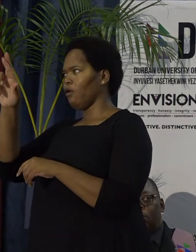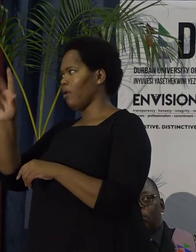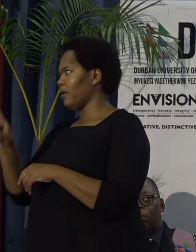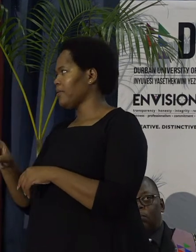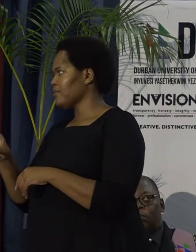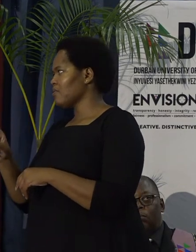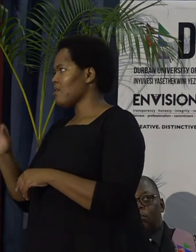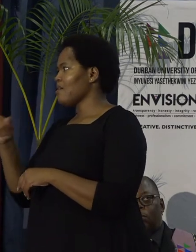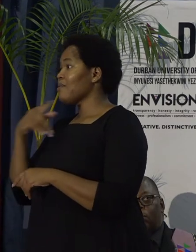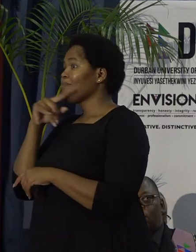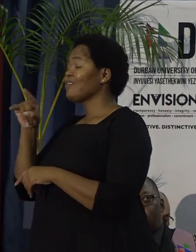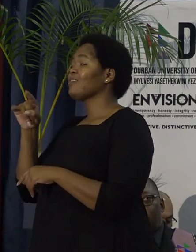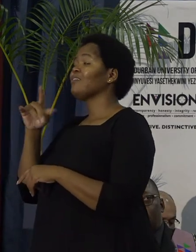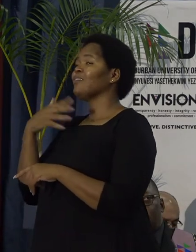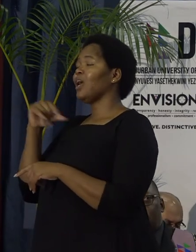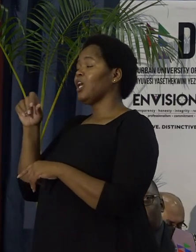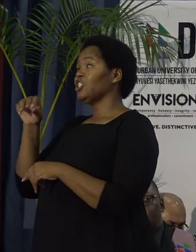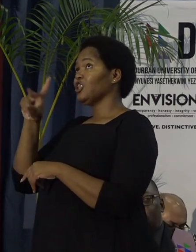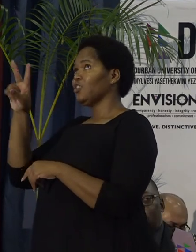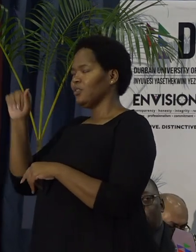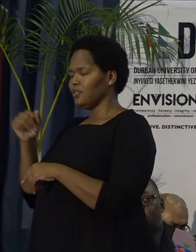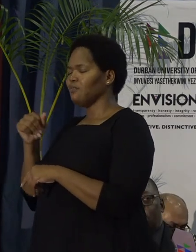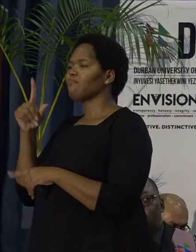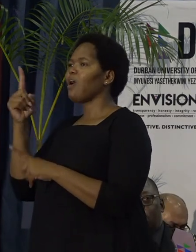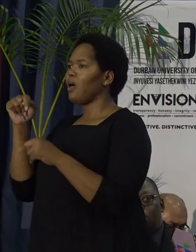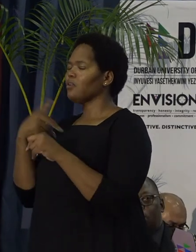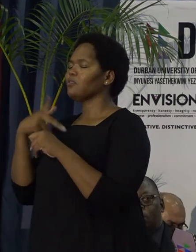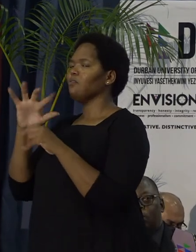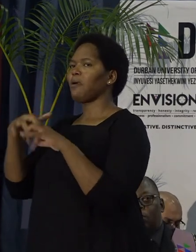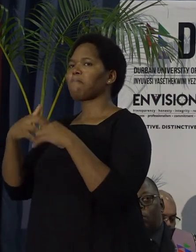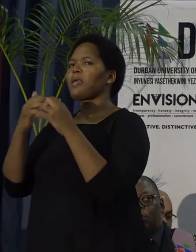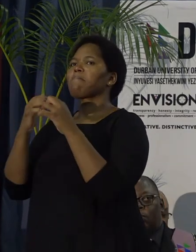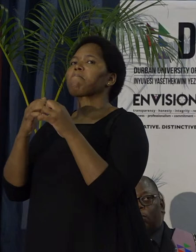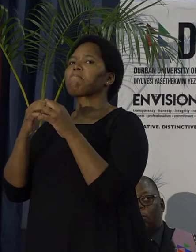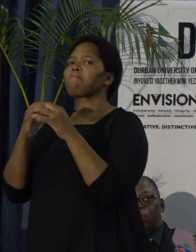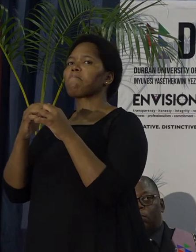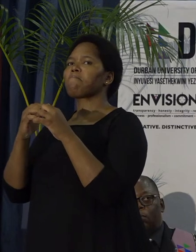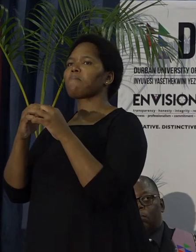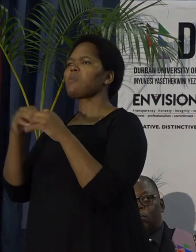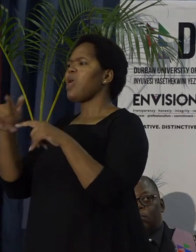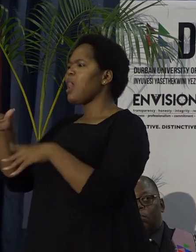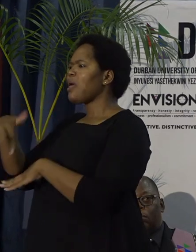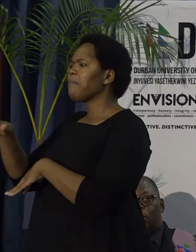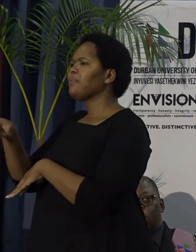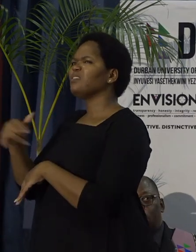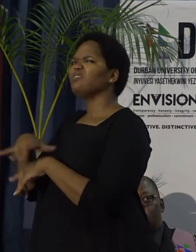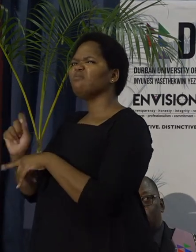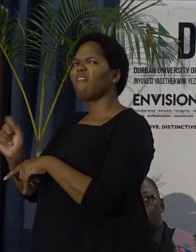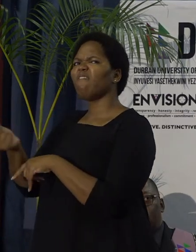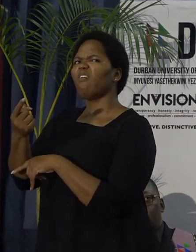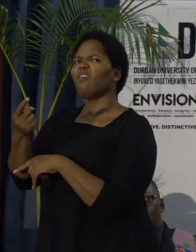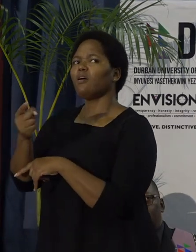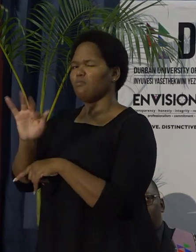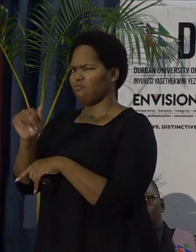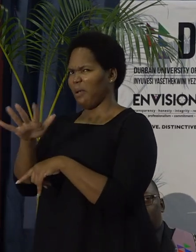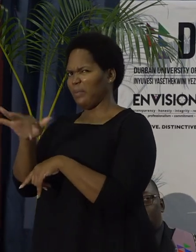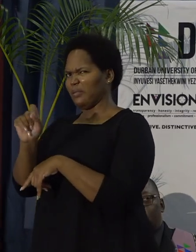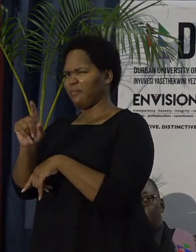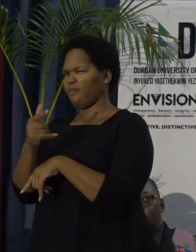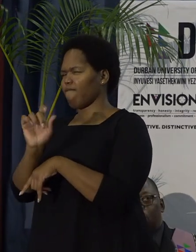the viability of DOT procuring a solar manufacturing plant, not very far from here